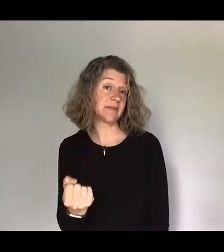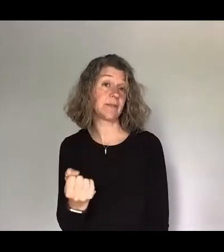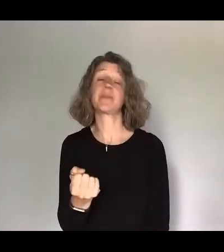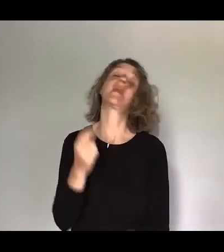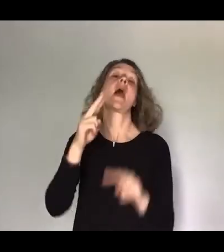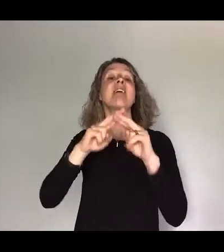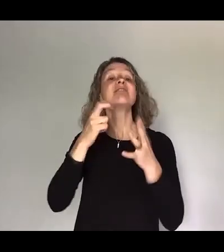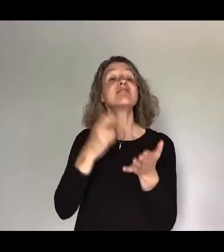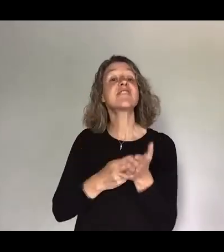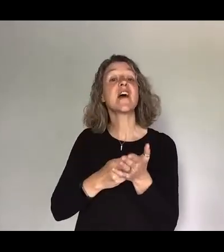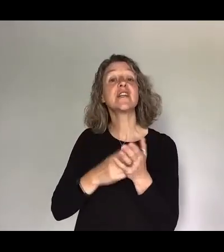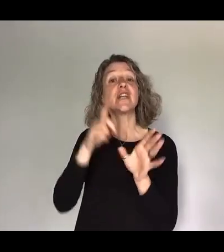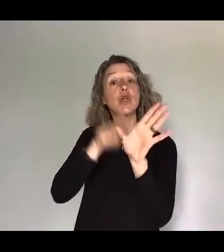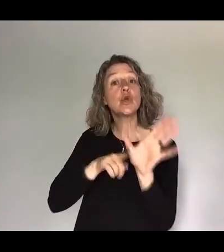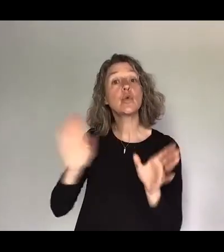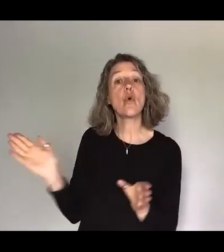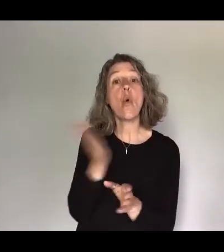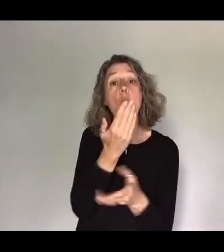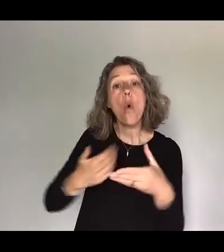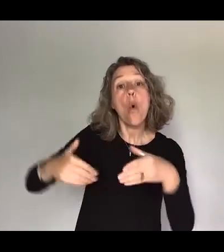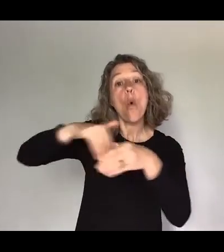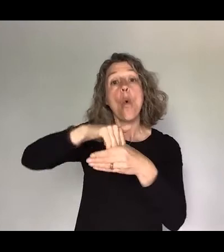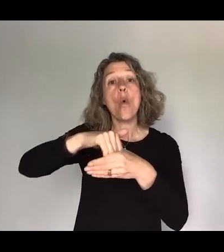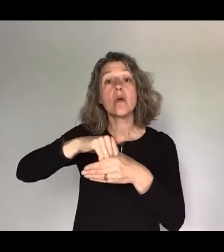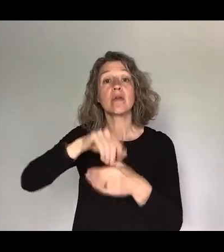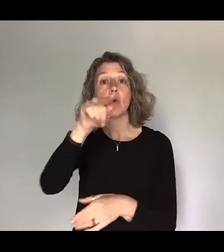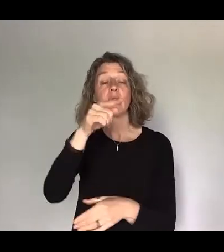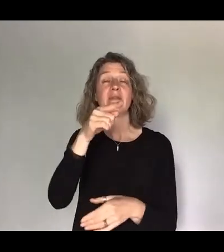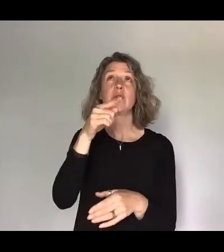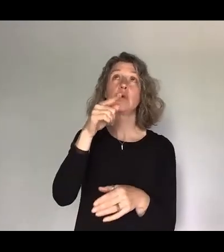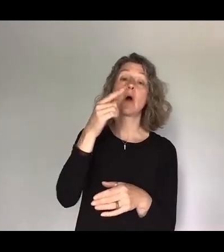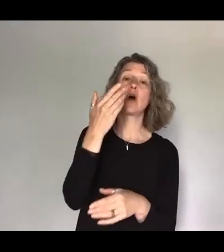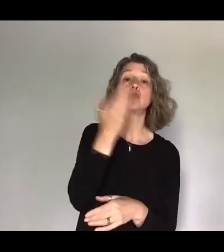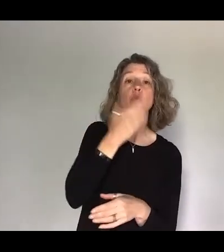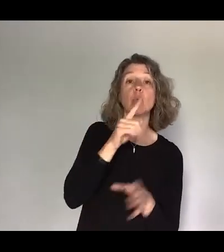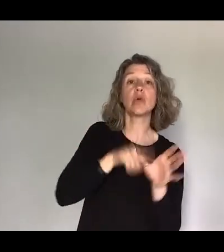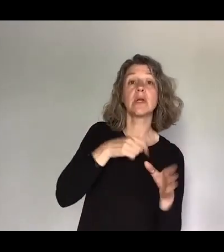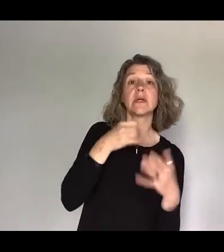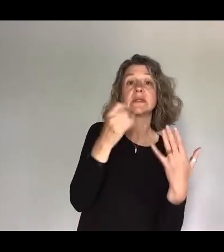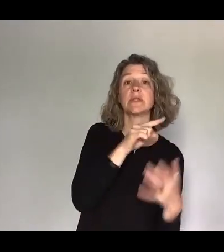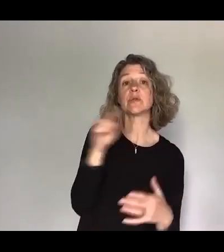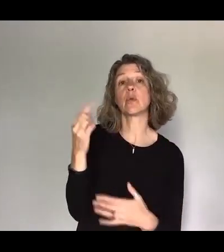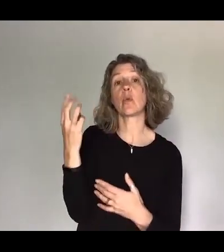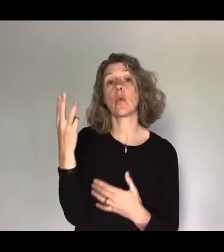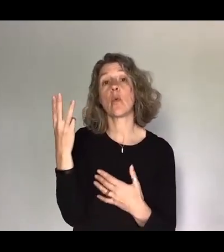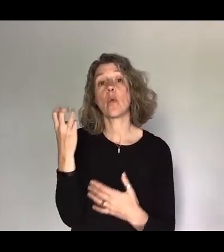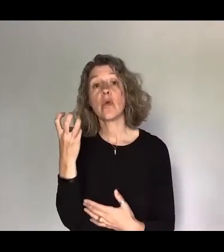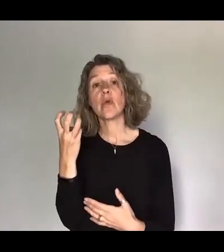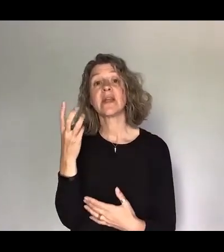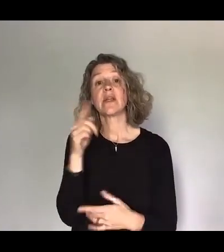from 7 till 9pm. So if you're in school years year 6 to year 13, or you know anyone in those school years, please invite them